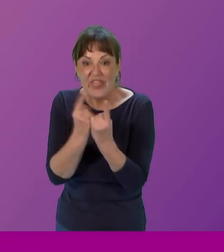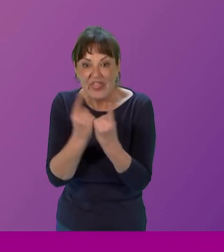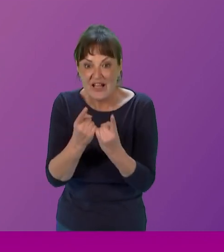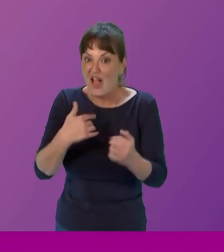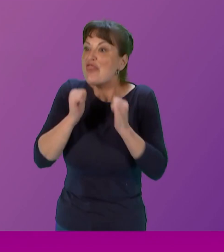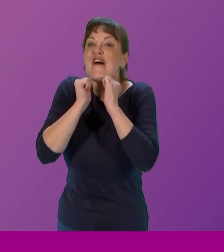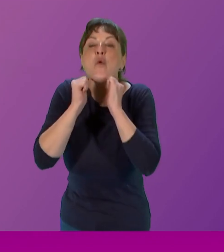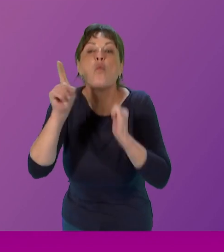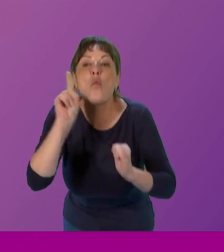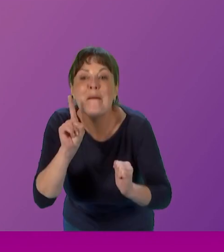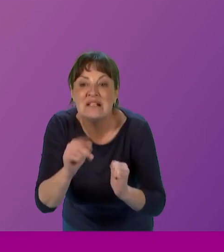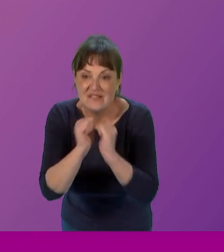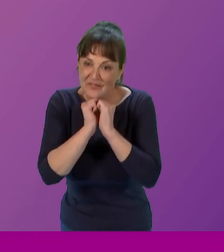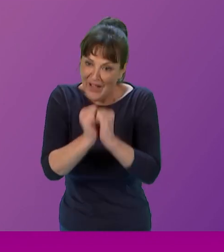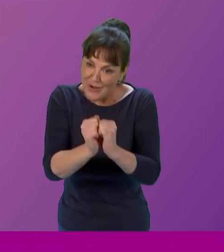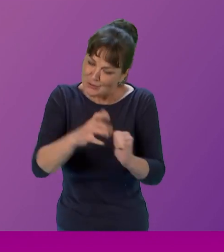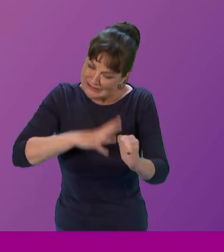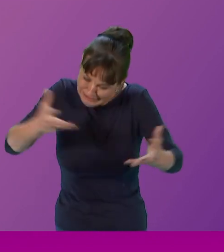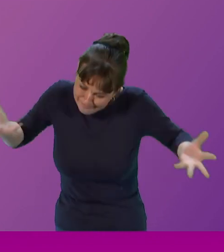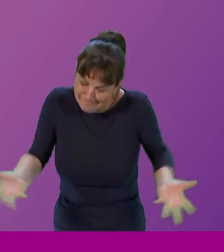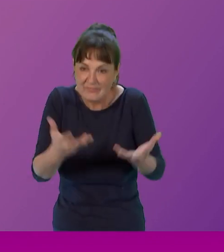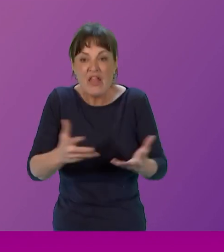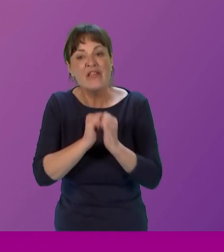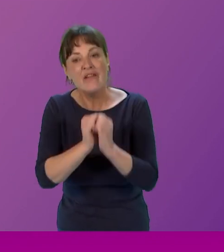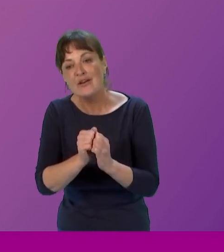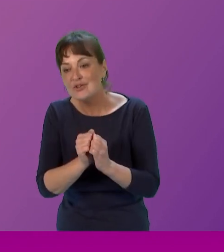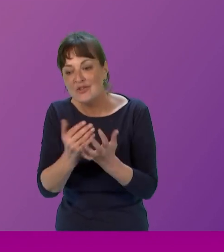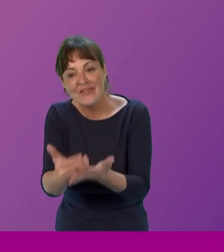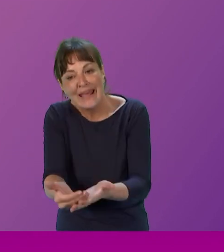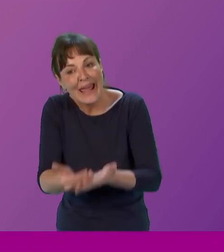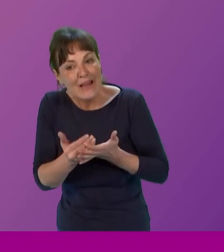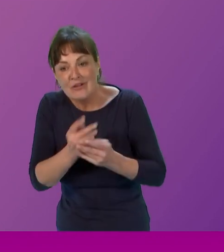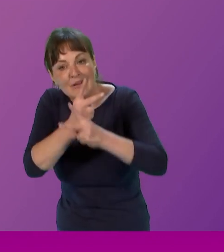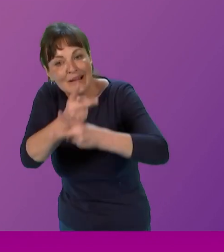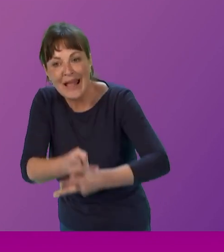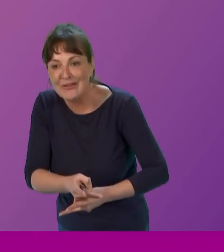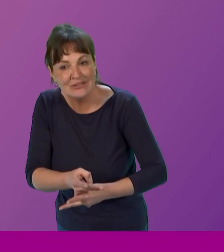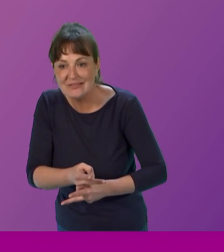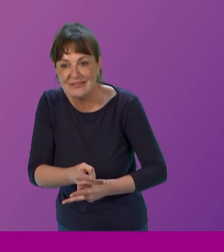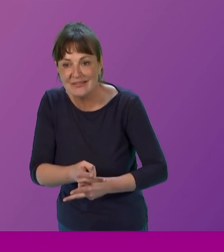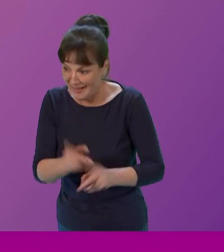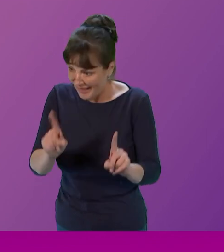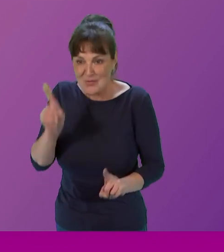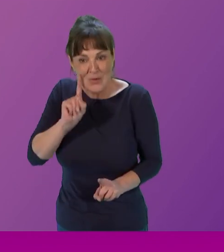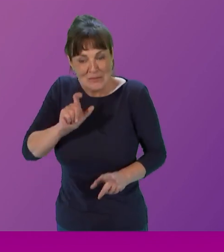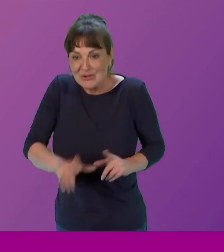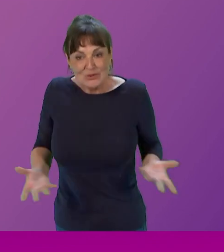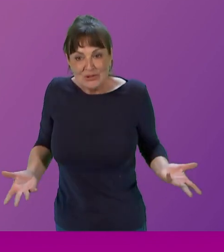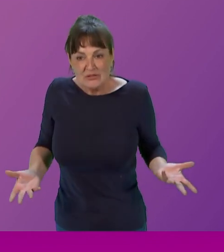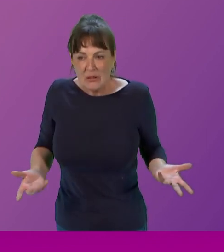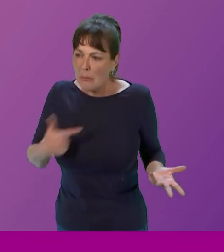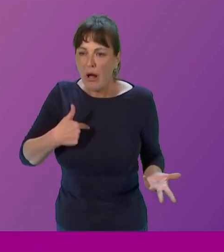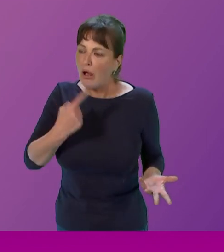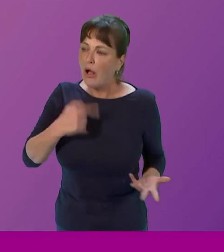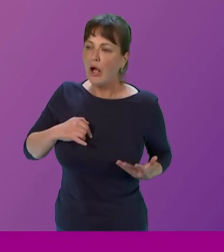And it's the values of caring. Caring is what we do. And yet we're discouraged from doing it. But let me explain how